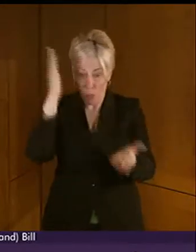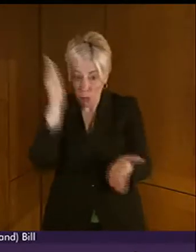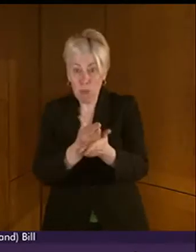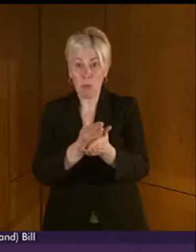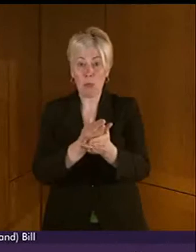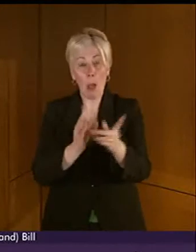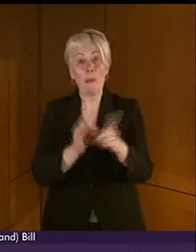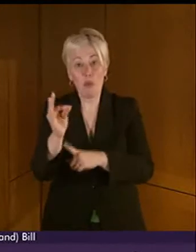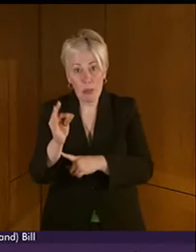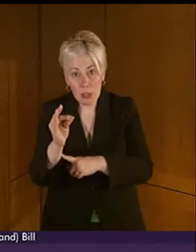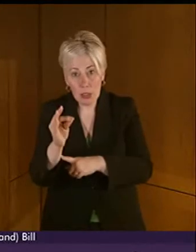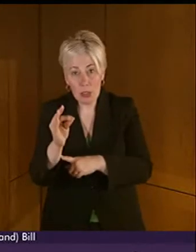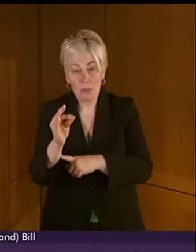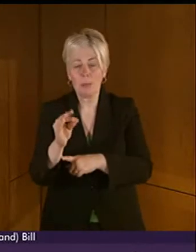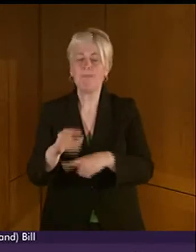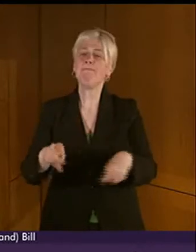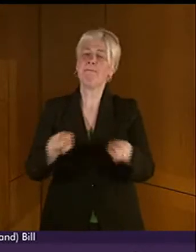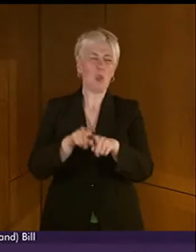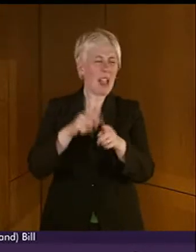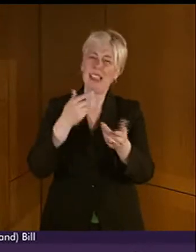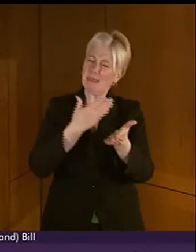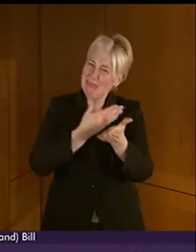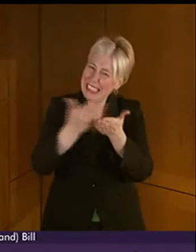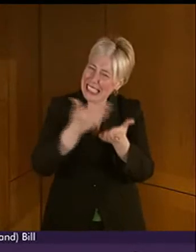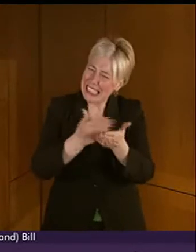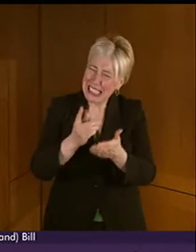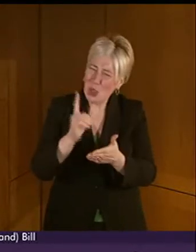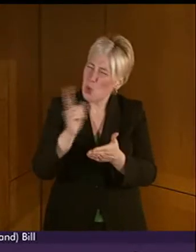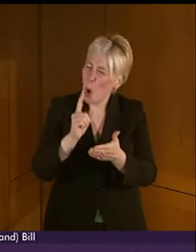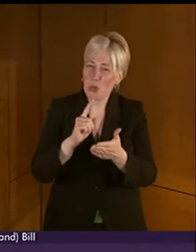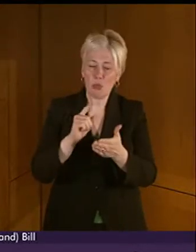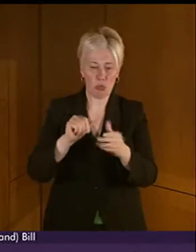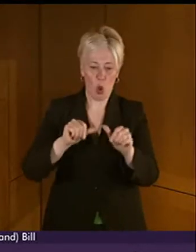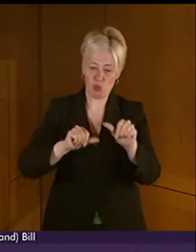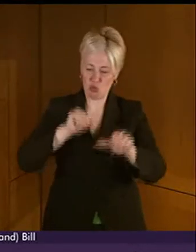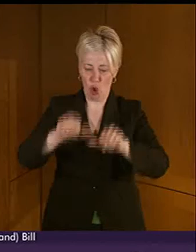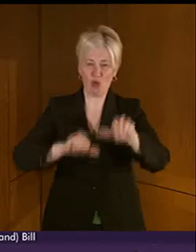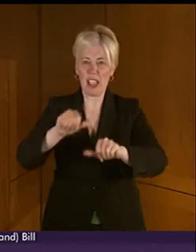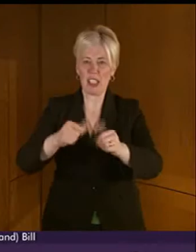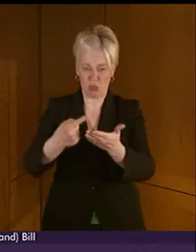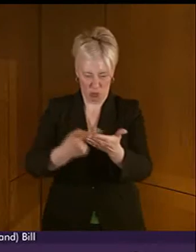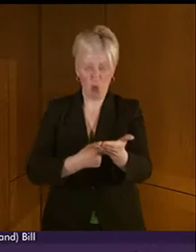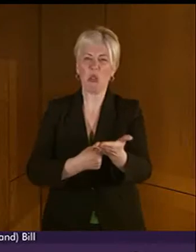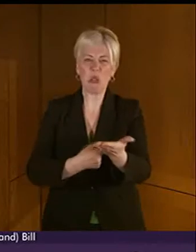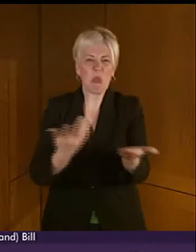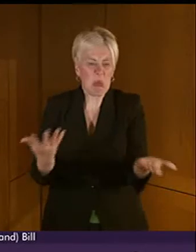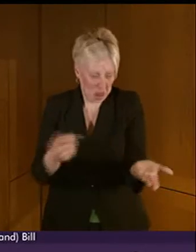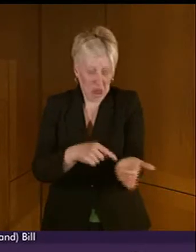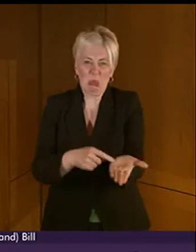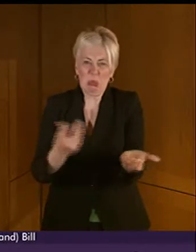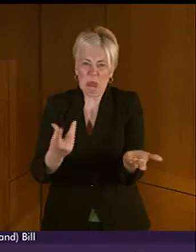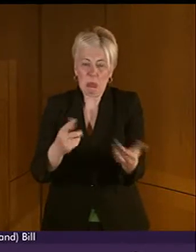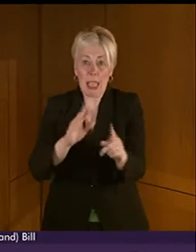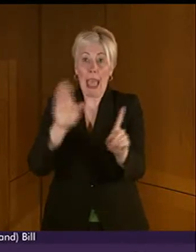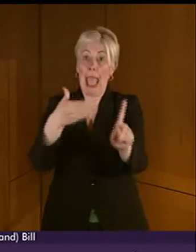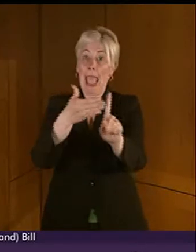And more clarity on what would be a progress report, because I appreciate that the intention of the